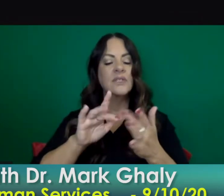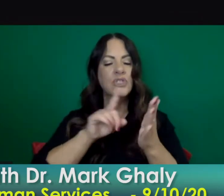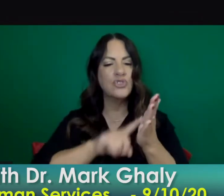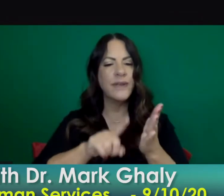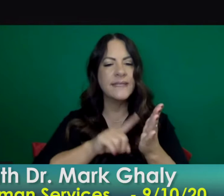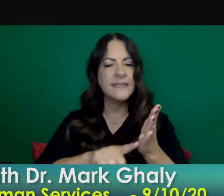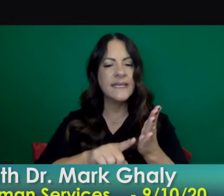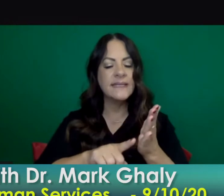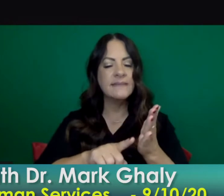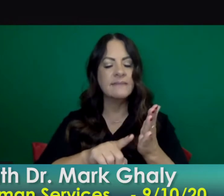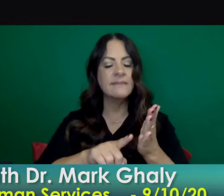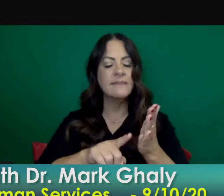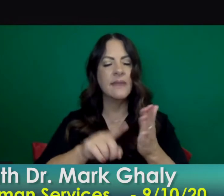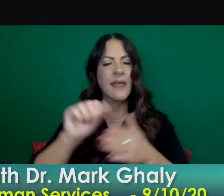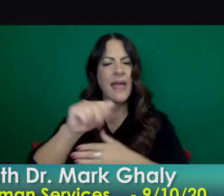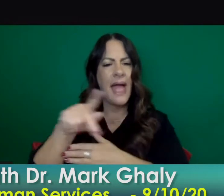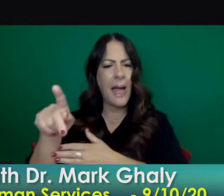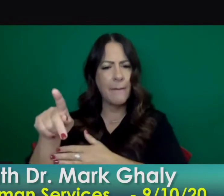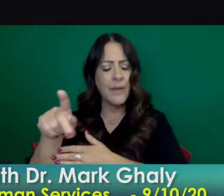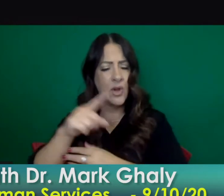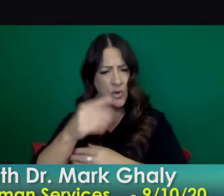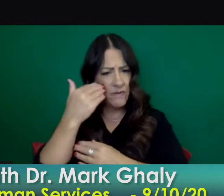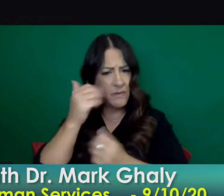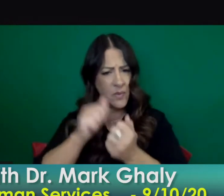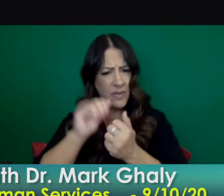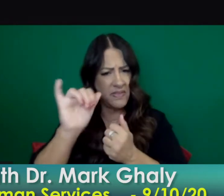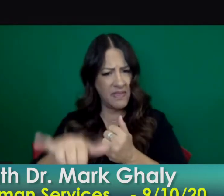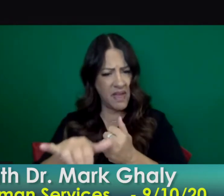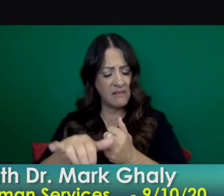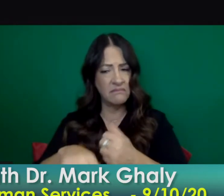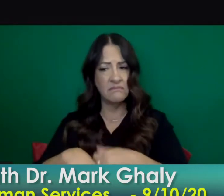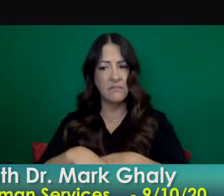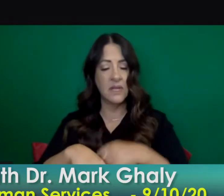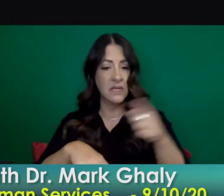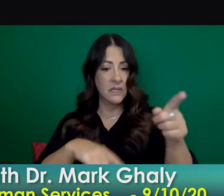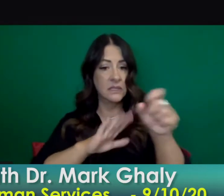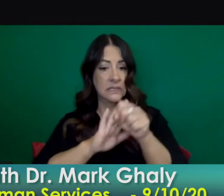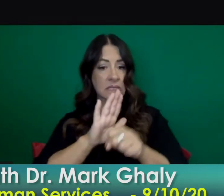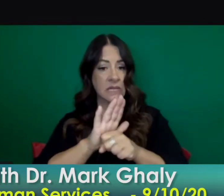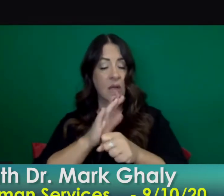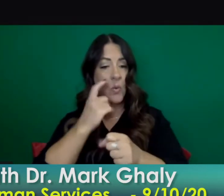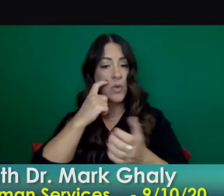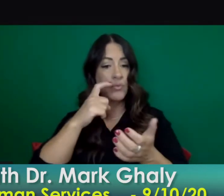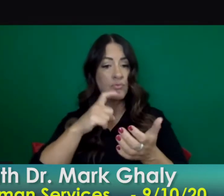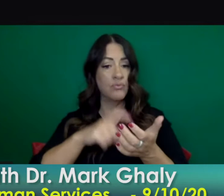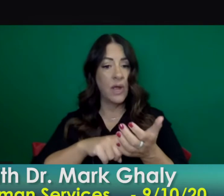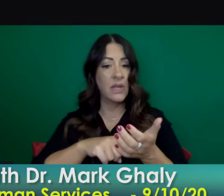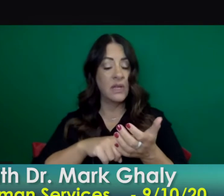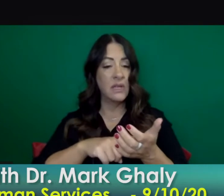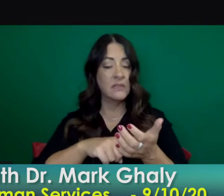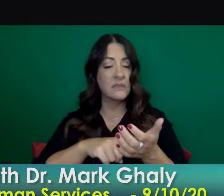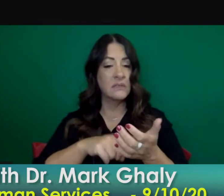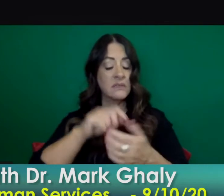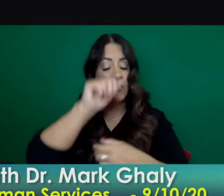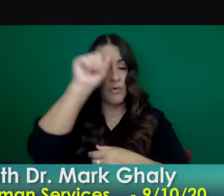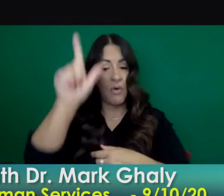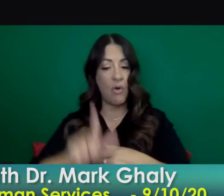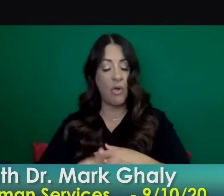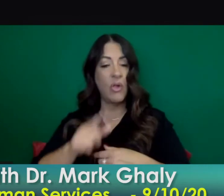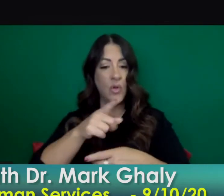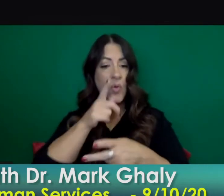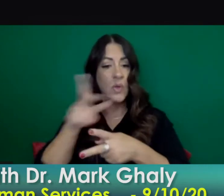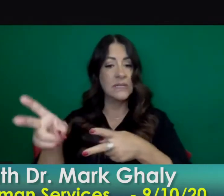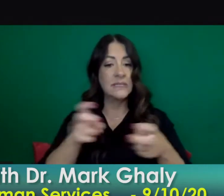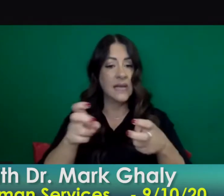safe paths are you familiar with that and will the state be recognized residents in the entire state go ahead and